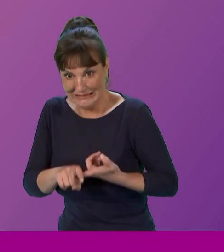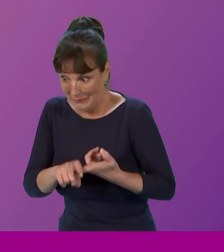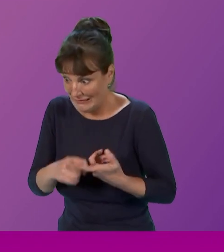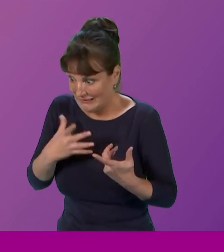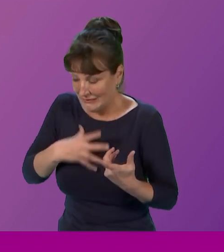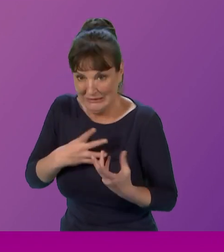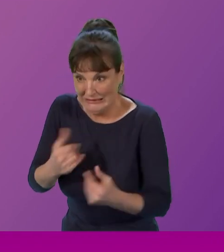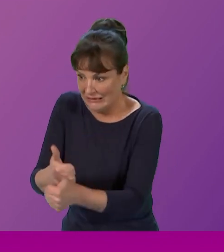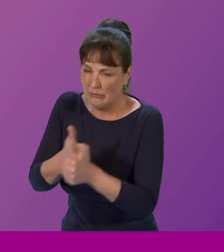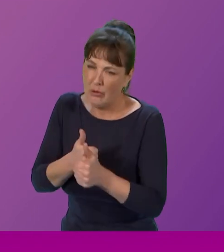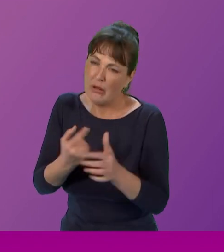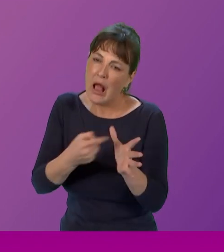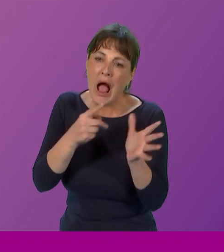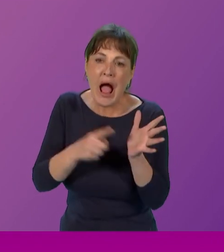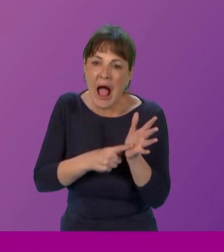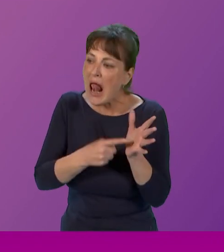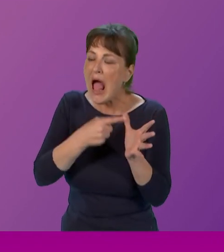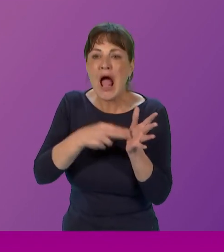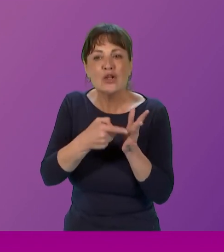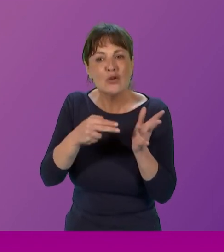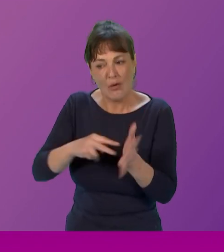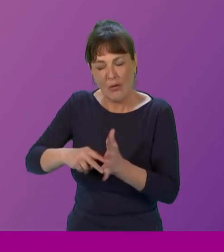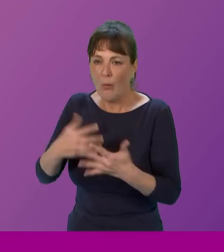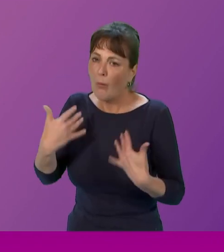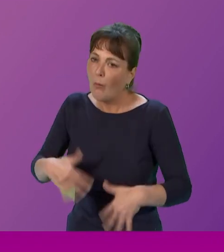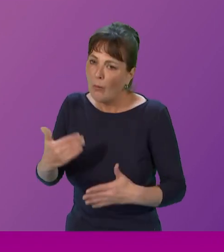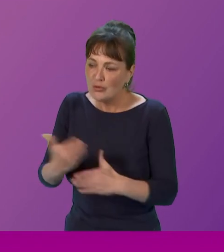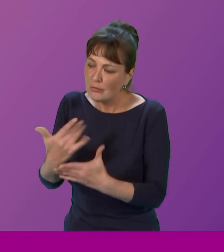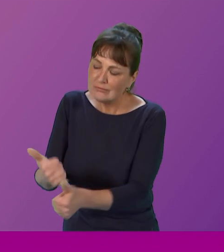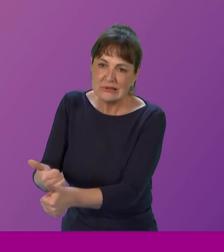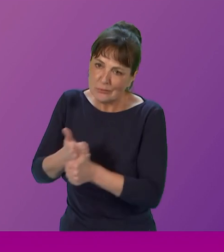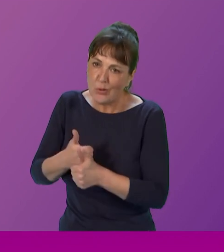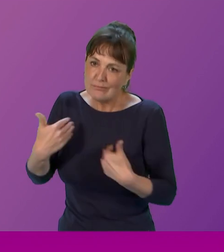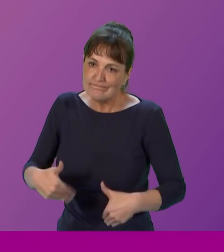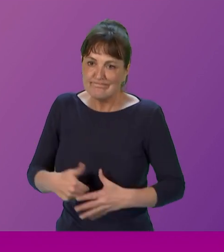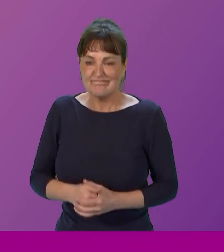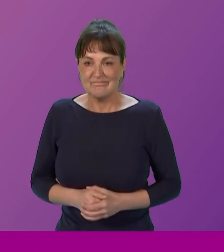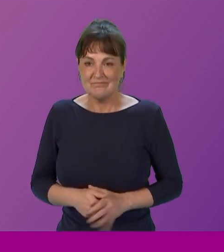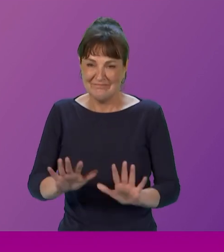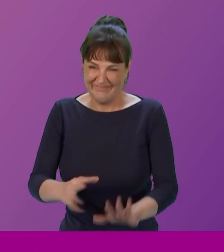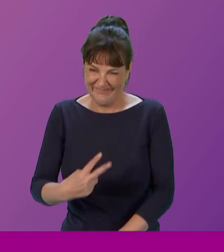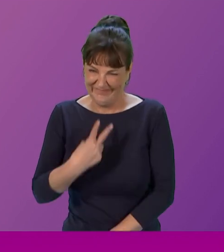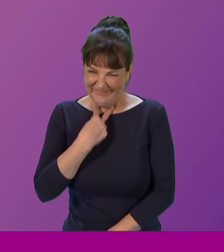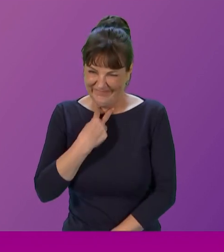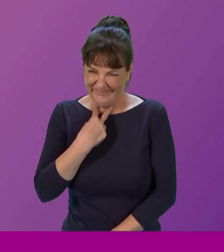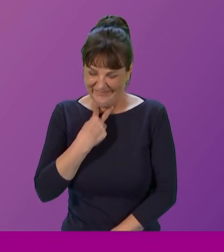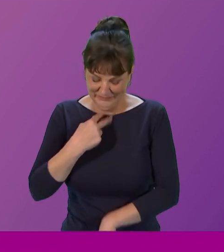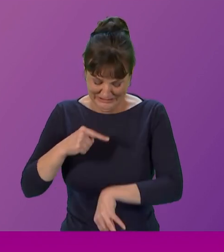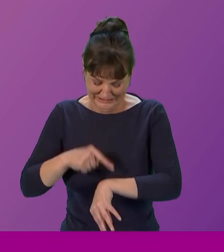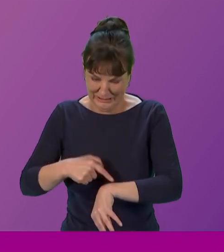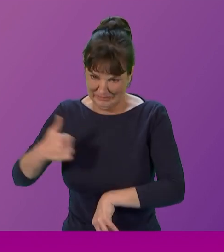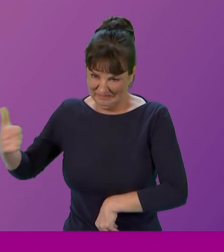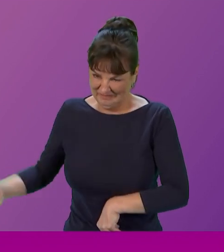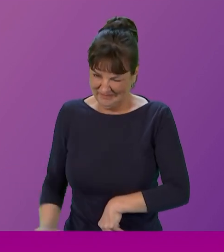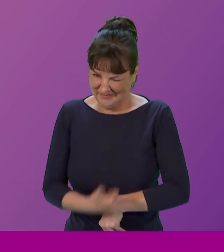providing that support. Thank you very much. Regrettably, because we're out of time, we're going to have to leave this session here. feel